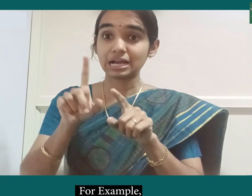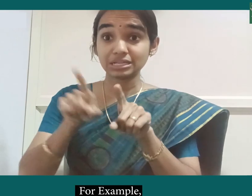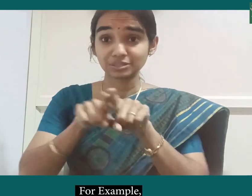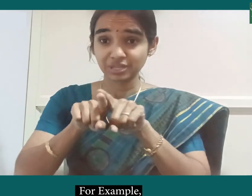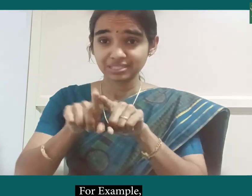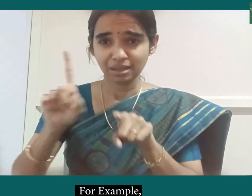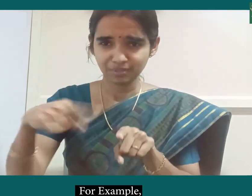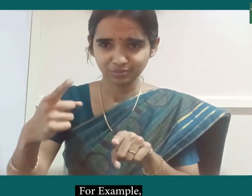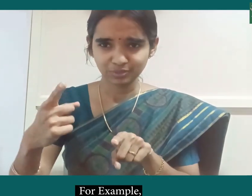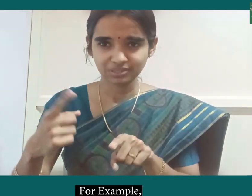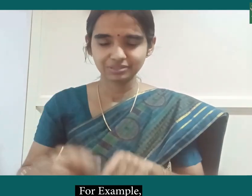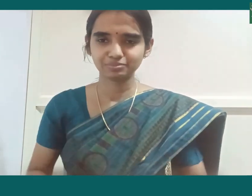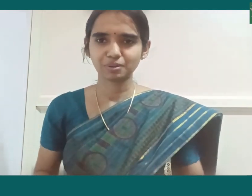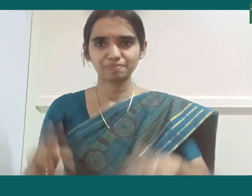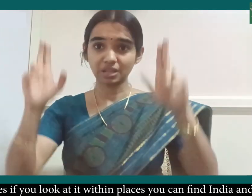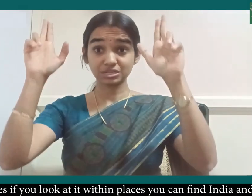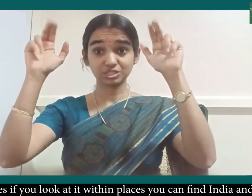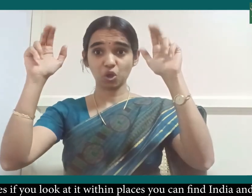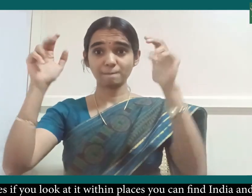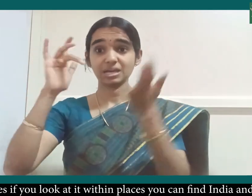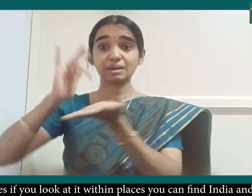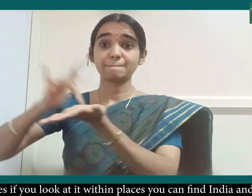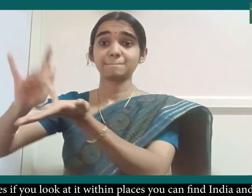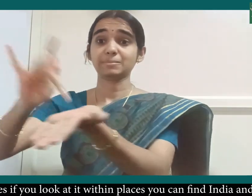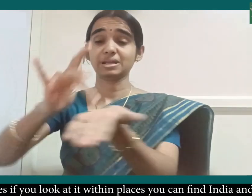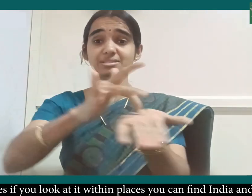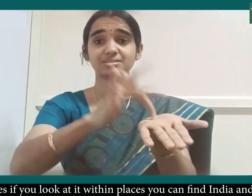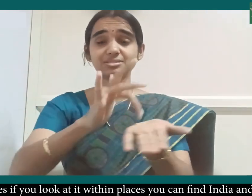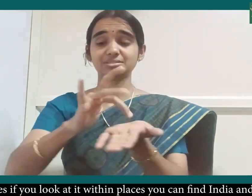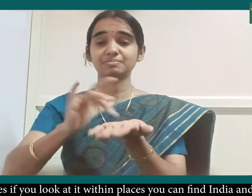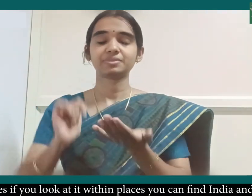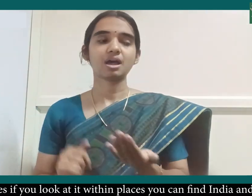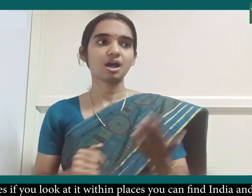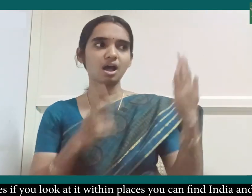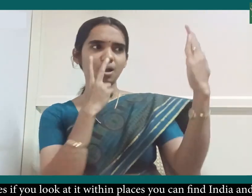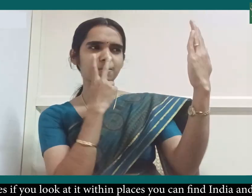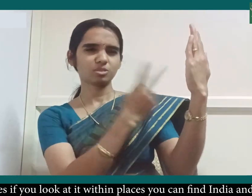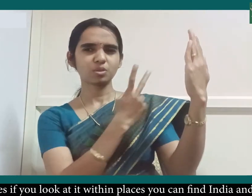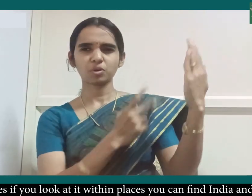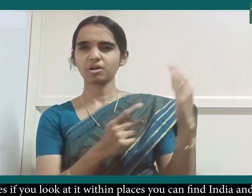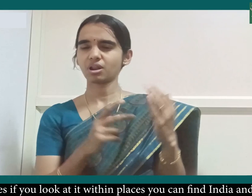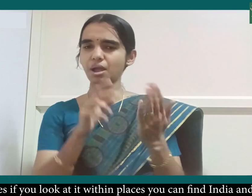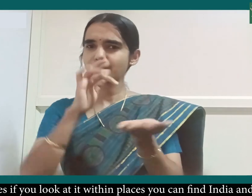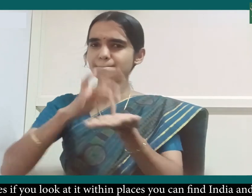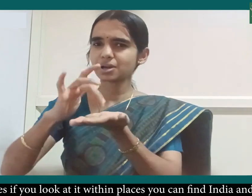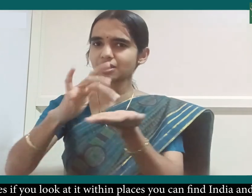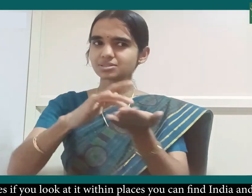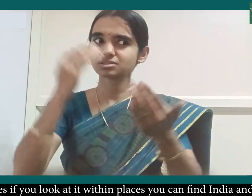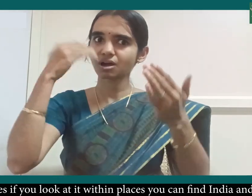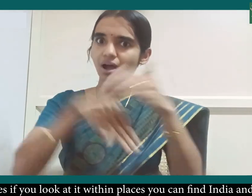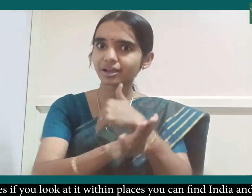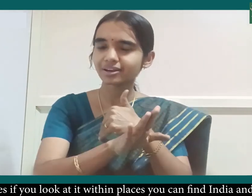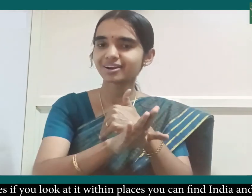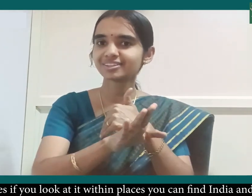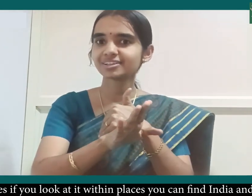example if the topic is places if you look at it within places you can find